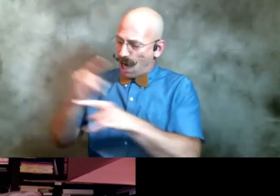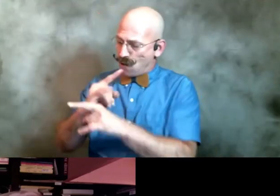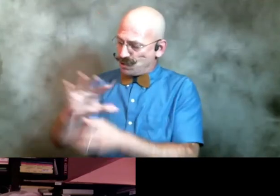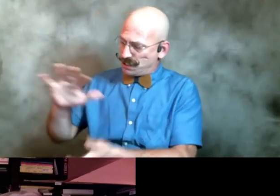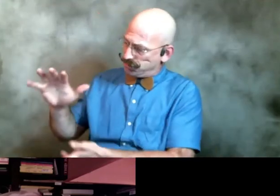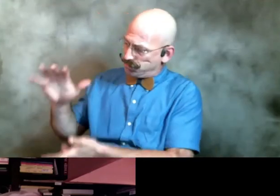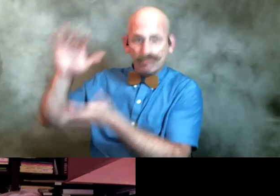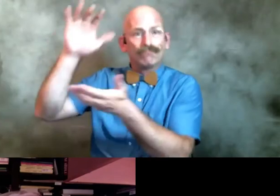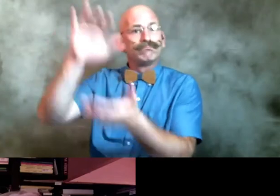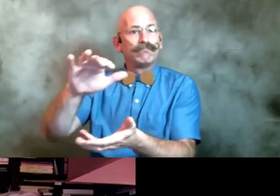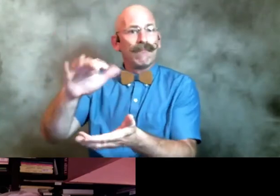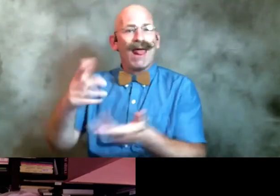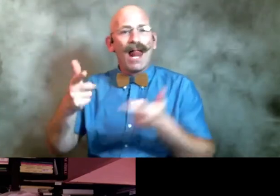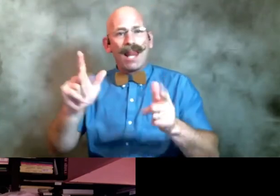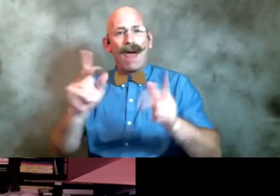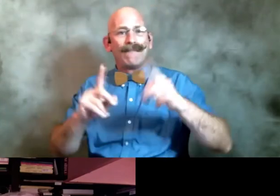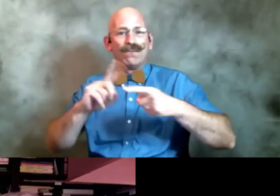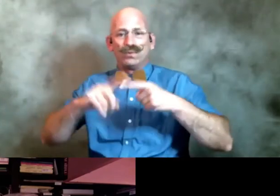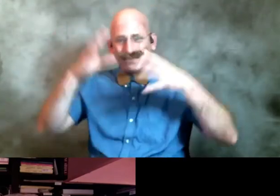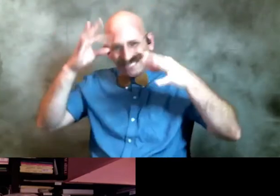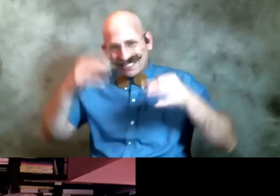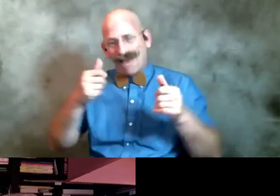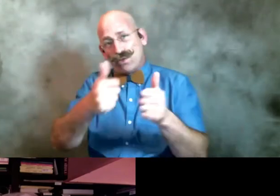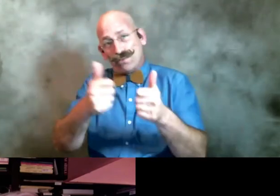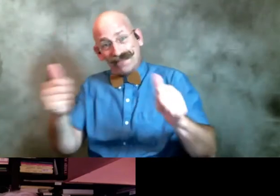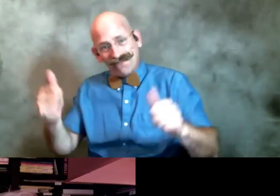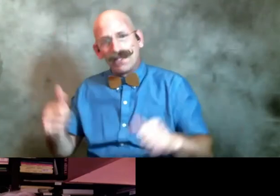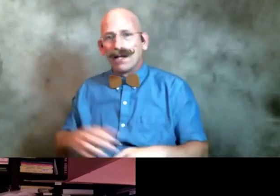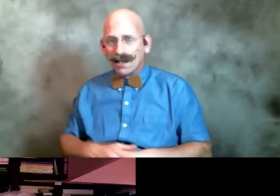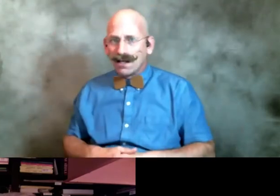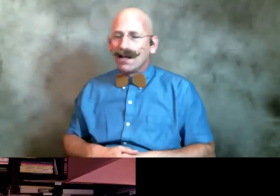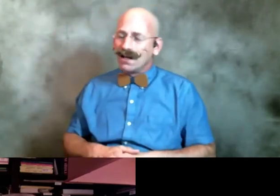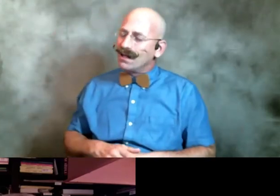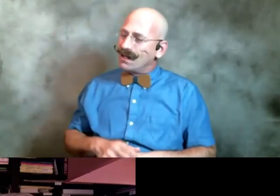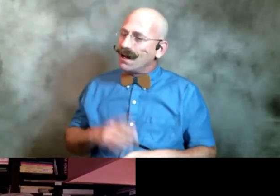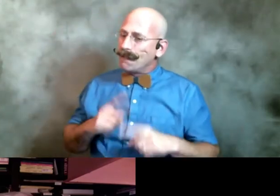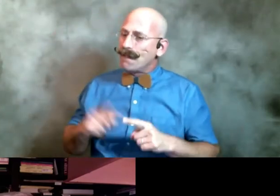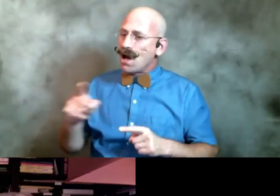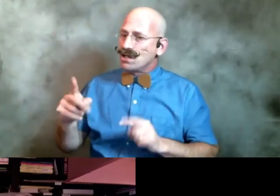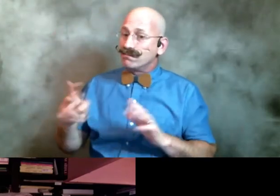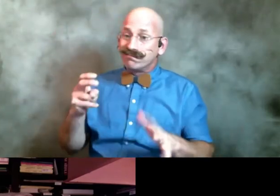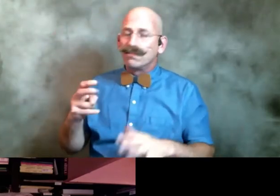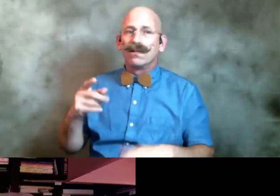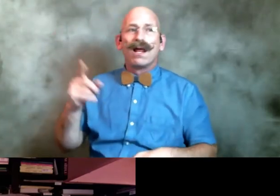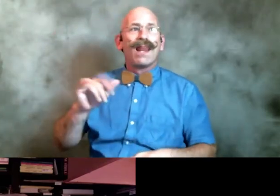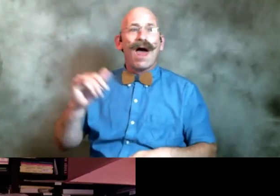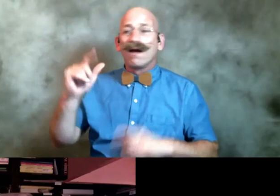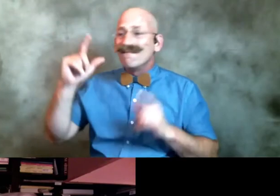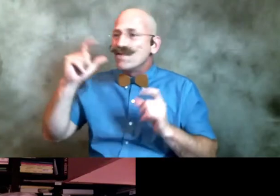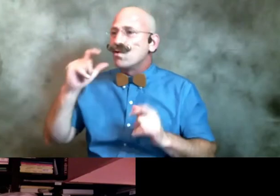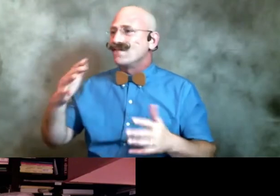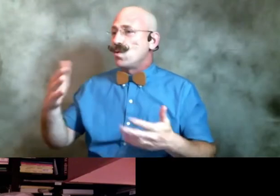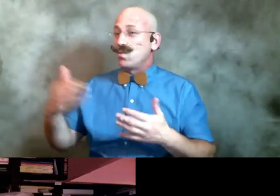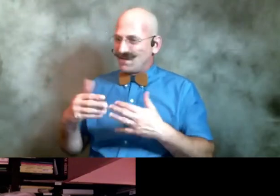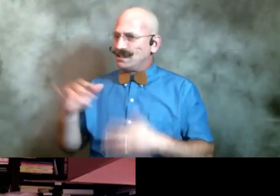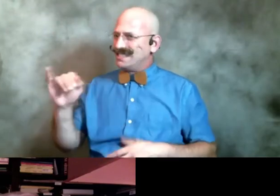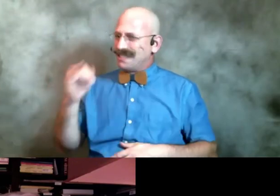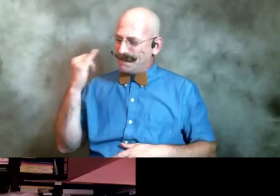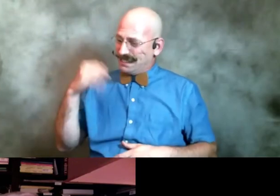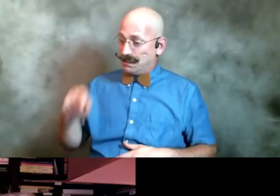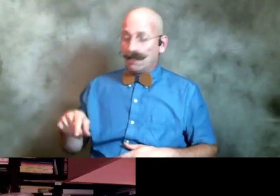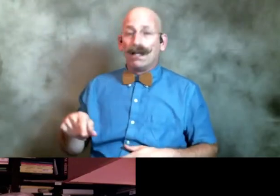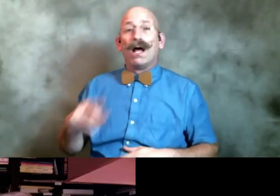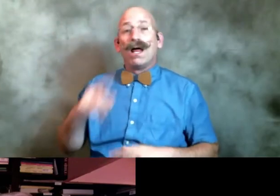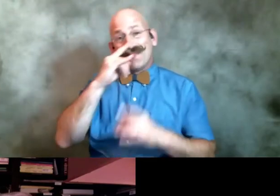decide for themselves what it is but but you have pulled it out you've made the photograph or you pulled the item in the same way here the irony